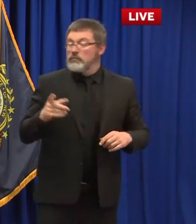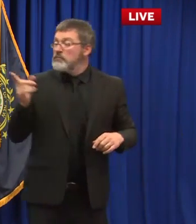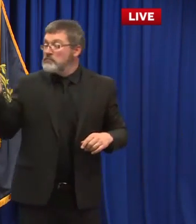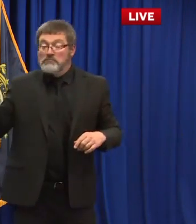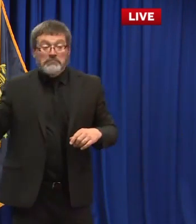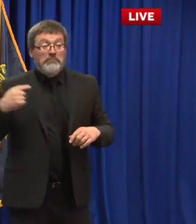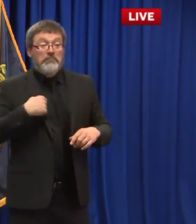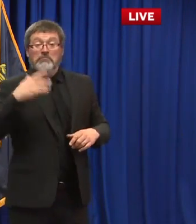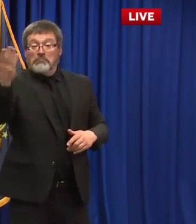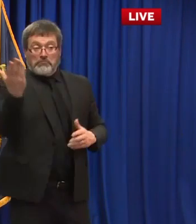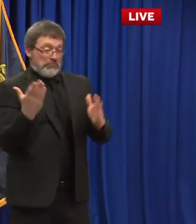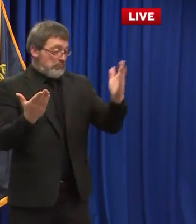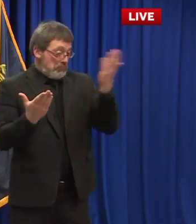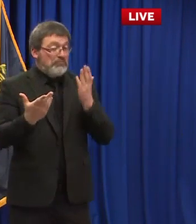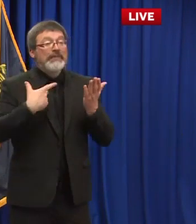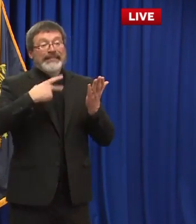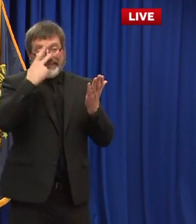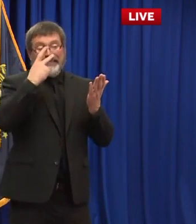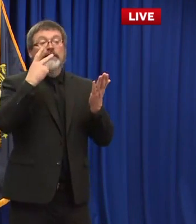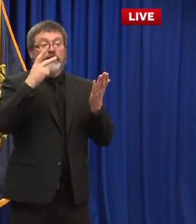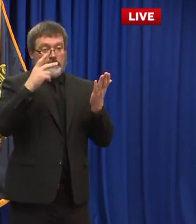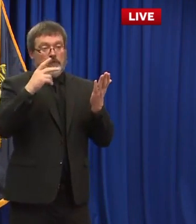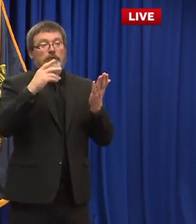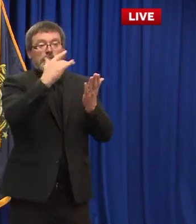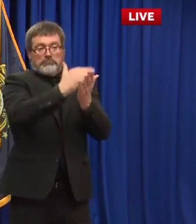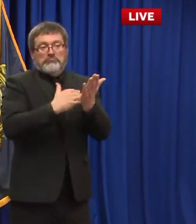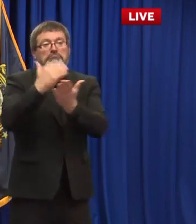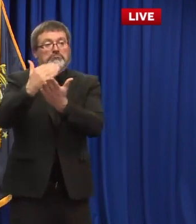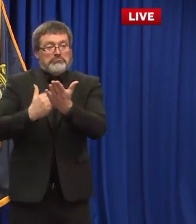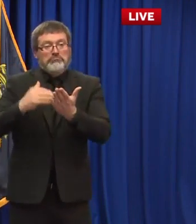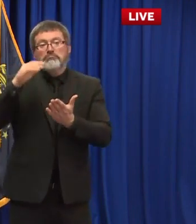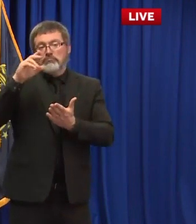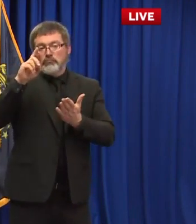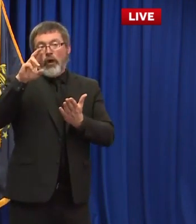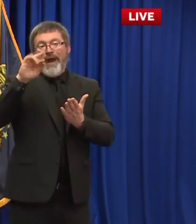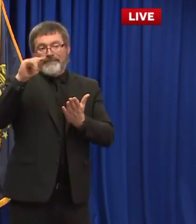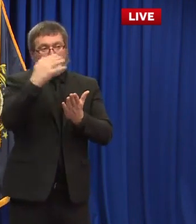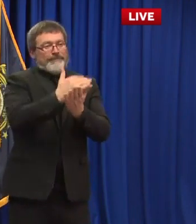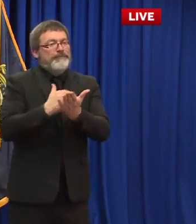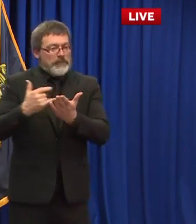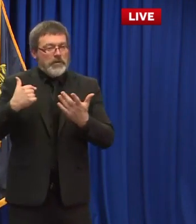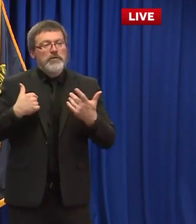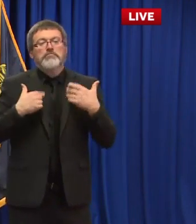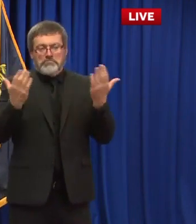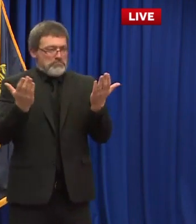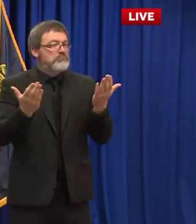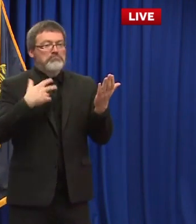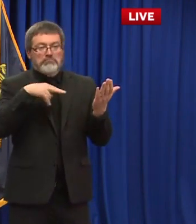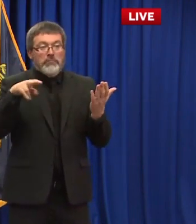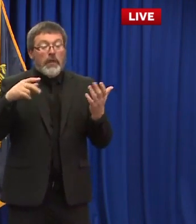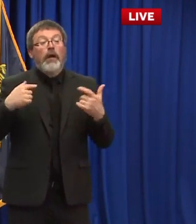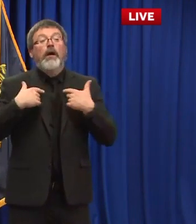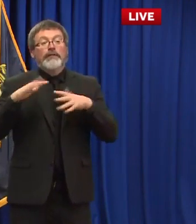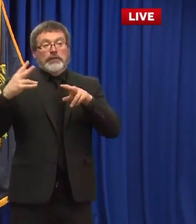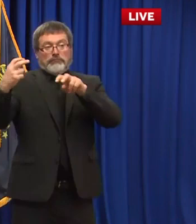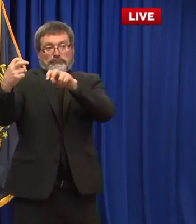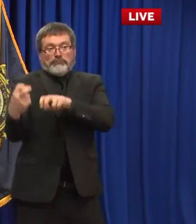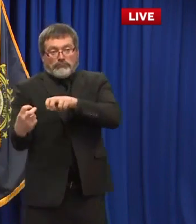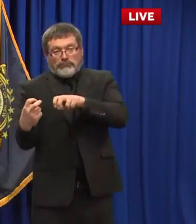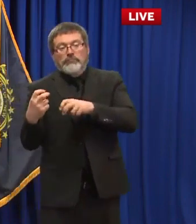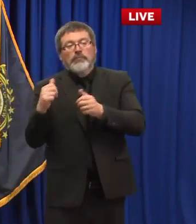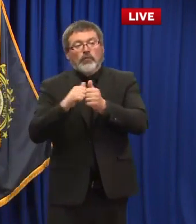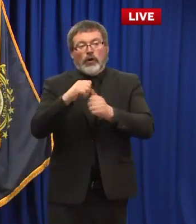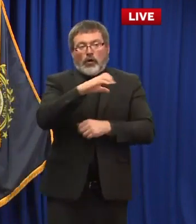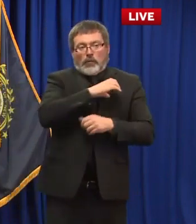other steps i was sitting with colonel noise commissioner quinn some folks from the